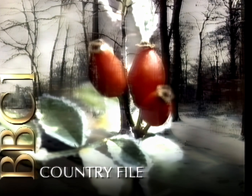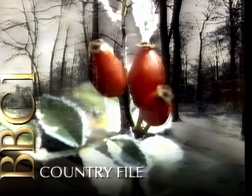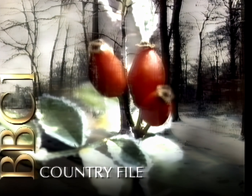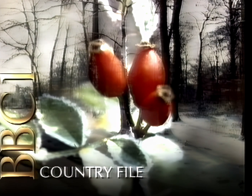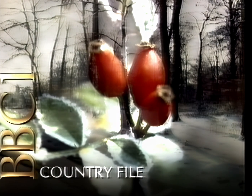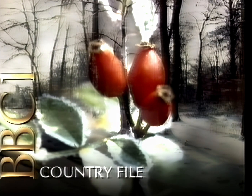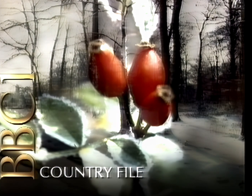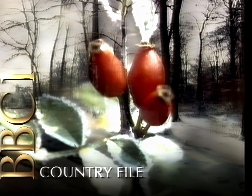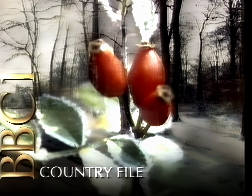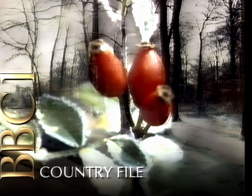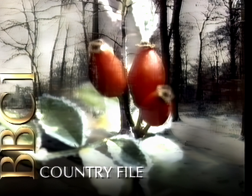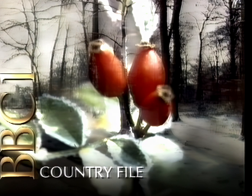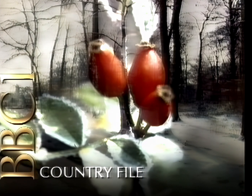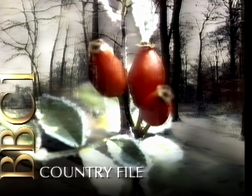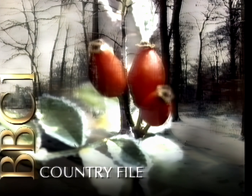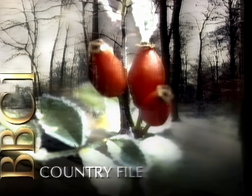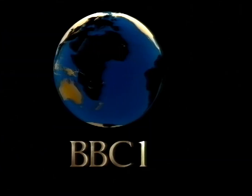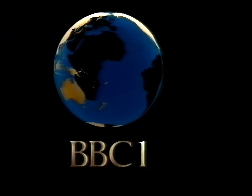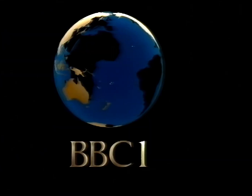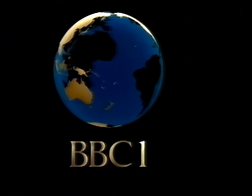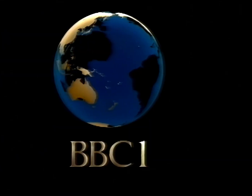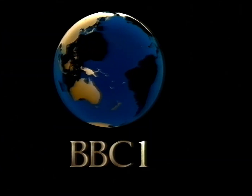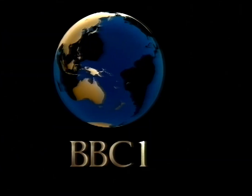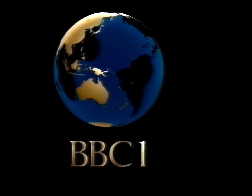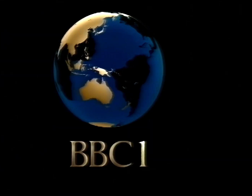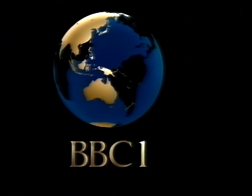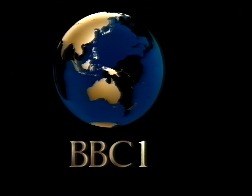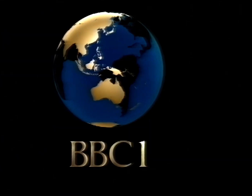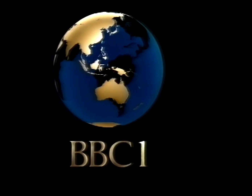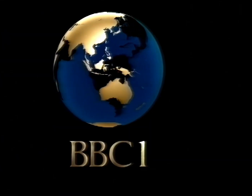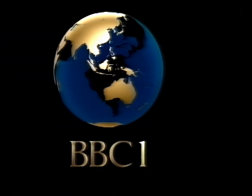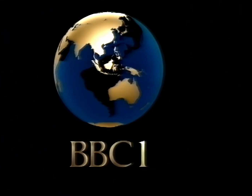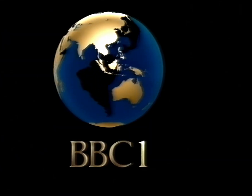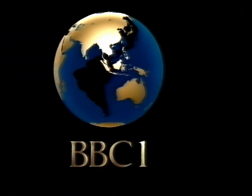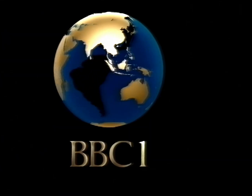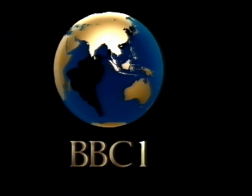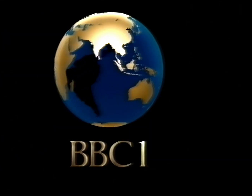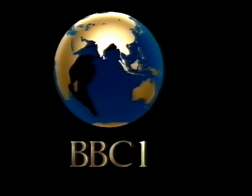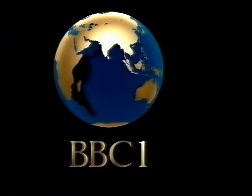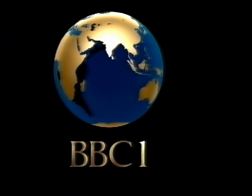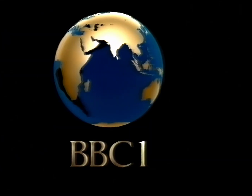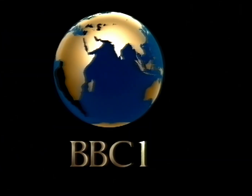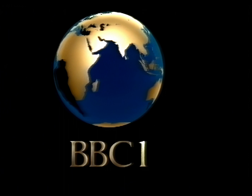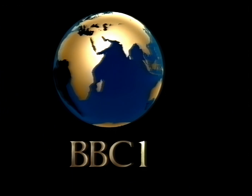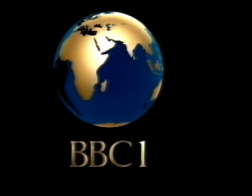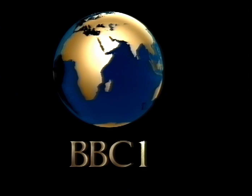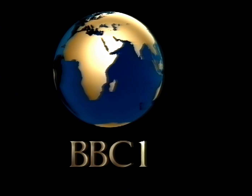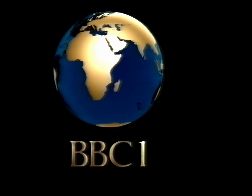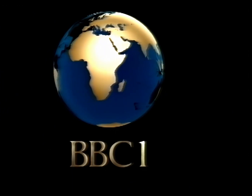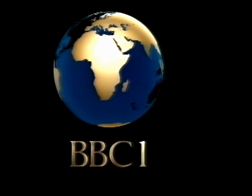heart of which are the strict planning controls. First on BBC One, this week's edition of the programme for the deaf and hard of hearing. See here.